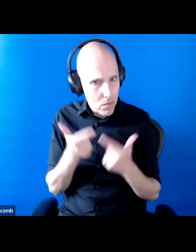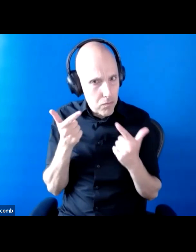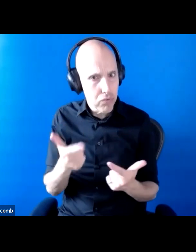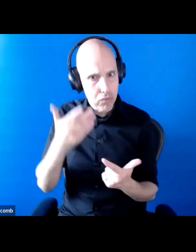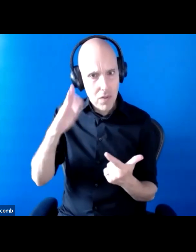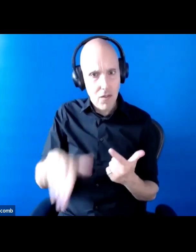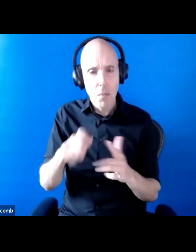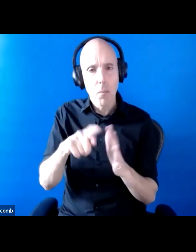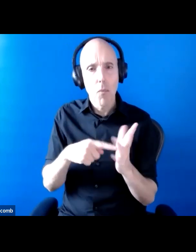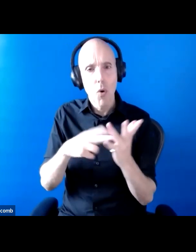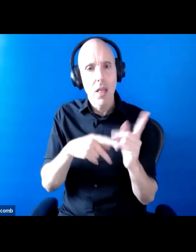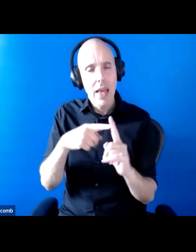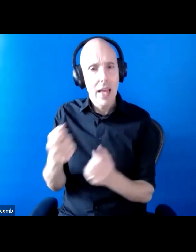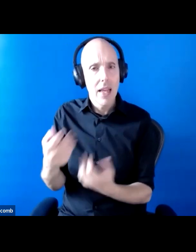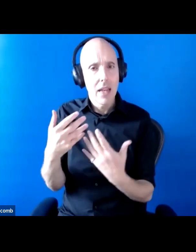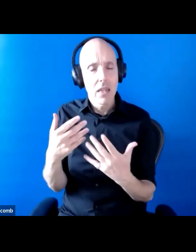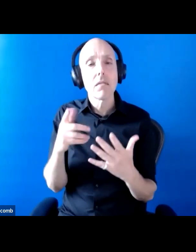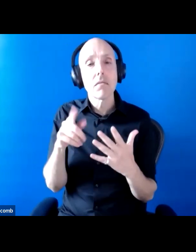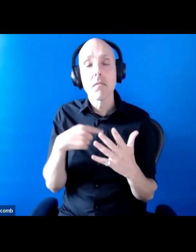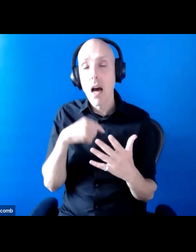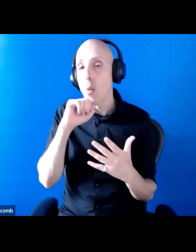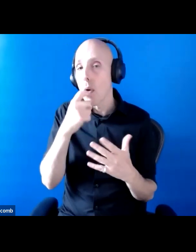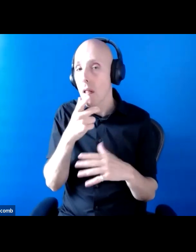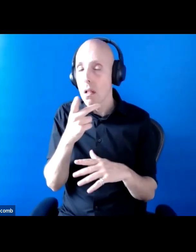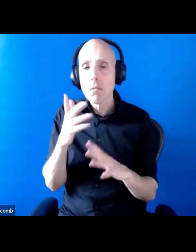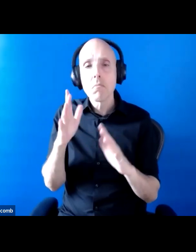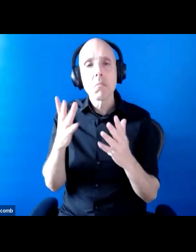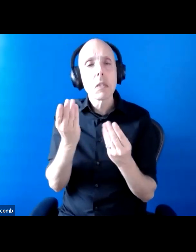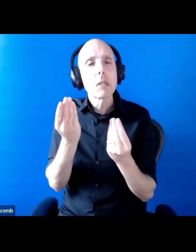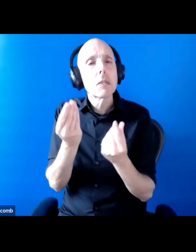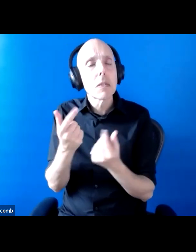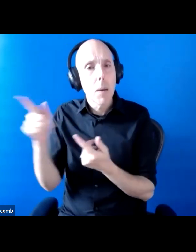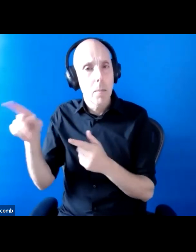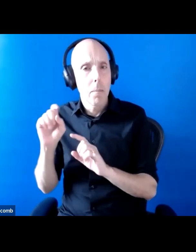And I'm going to echo quite a bit of what Pauline said.